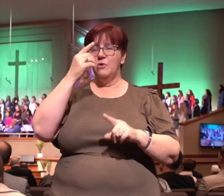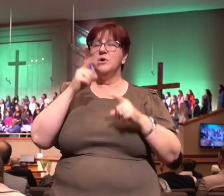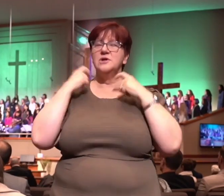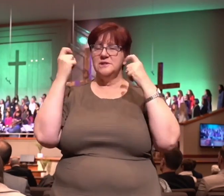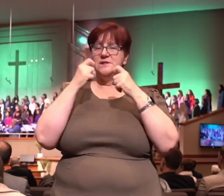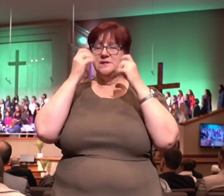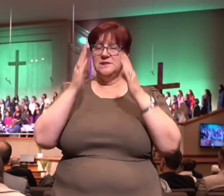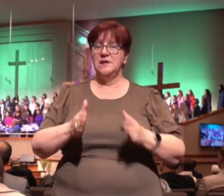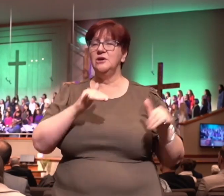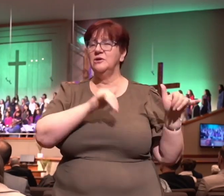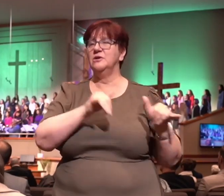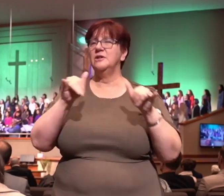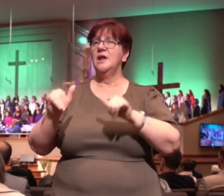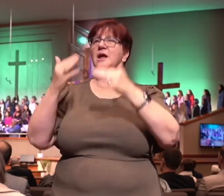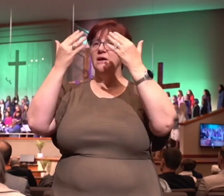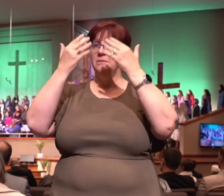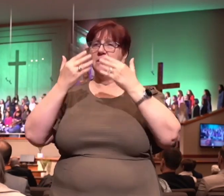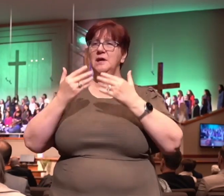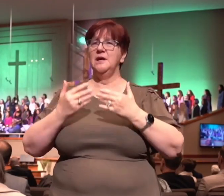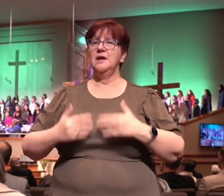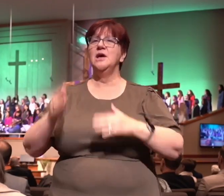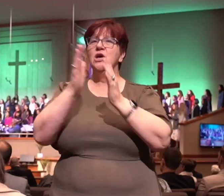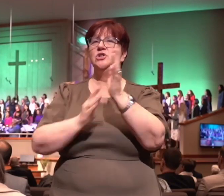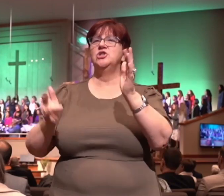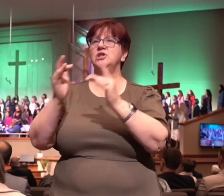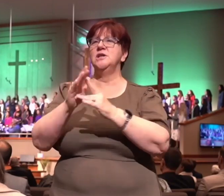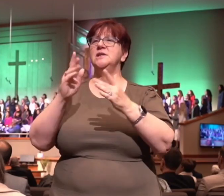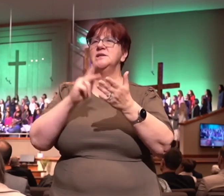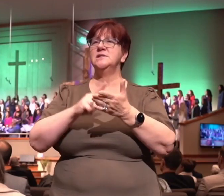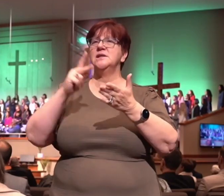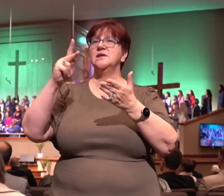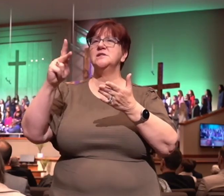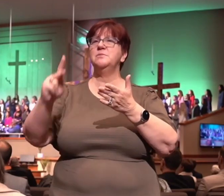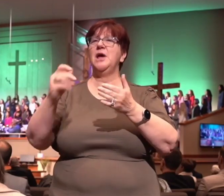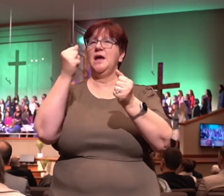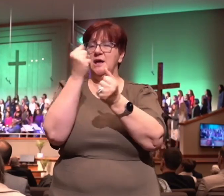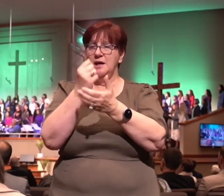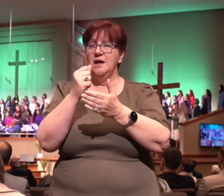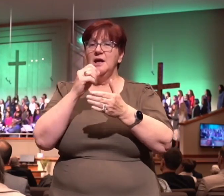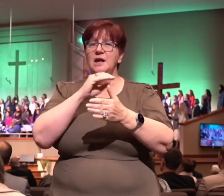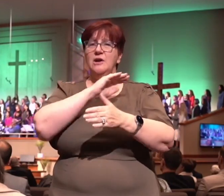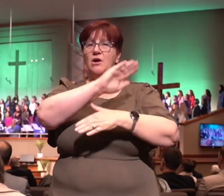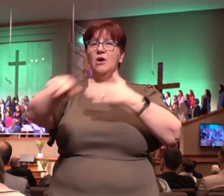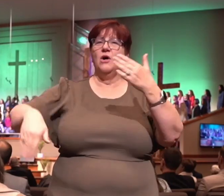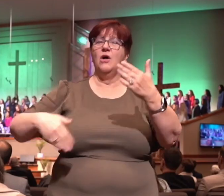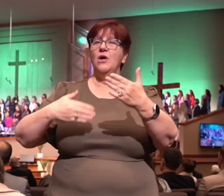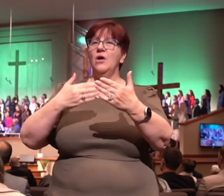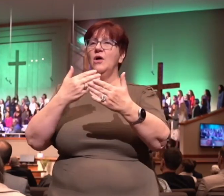even Jesus made it all. all.